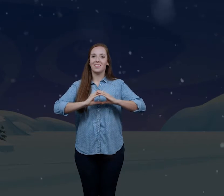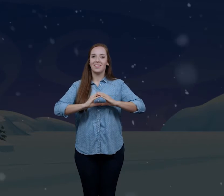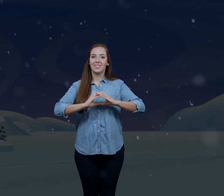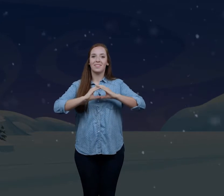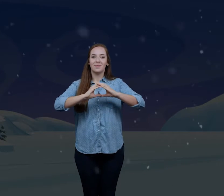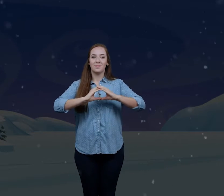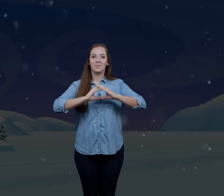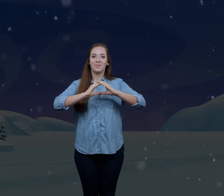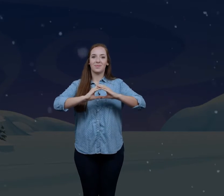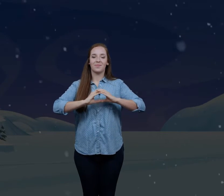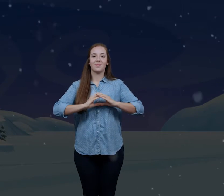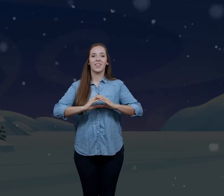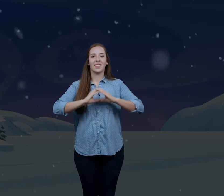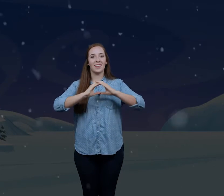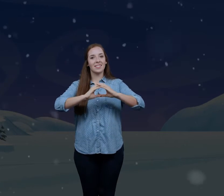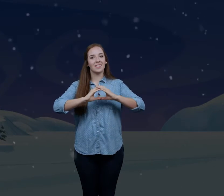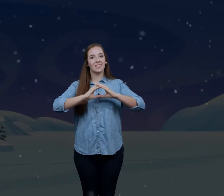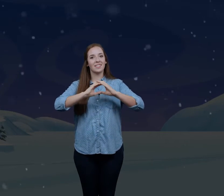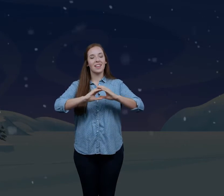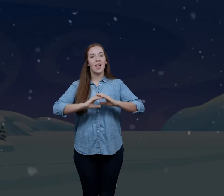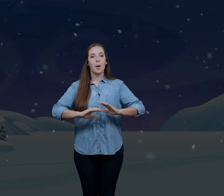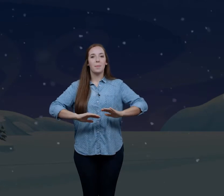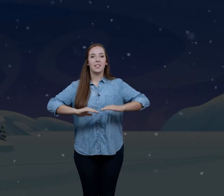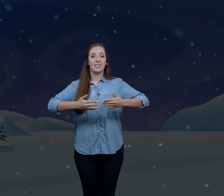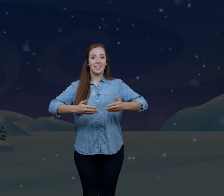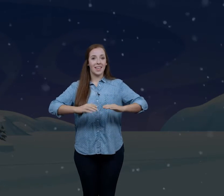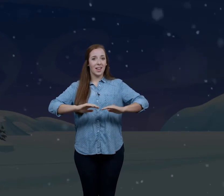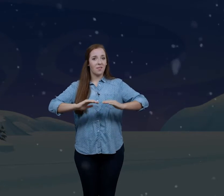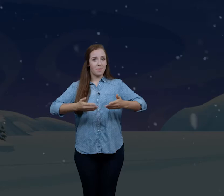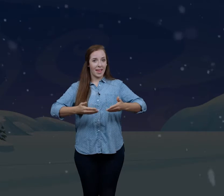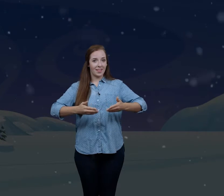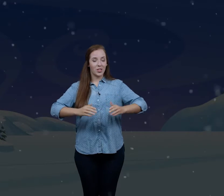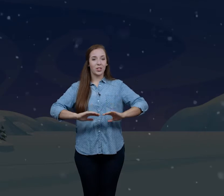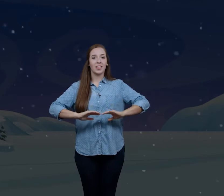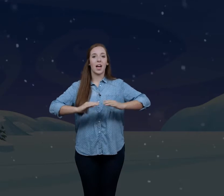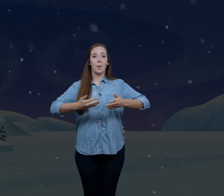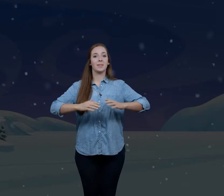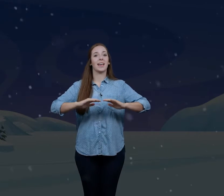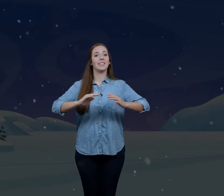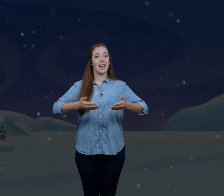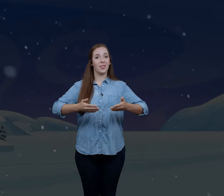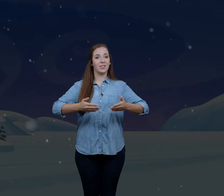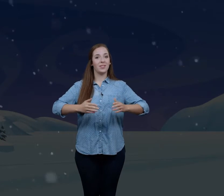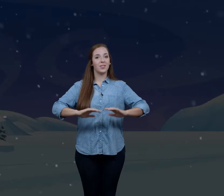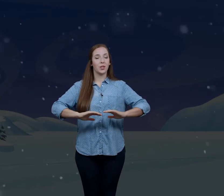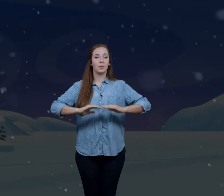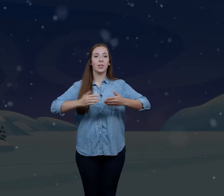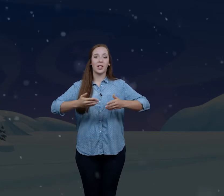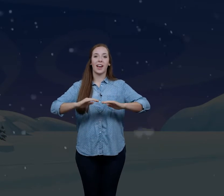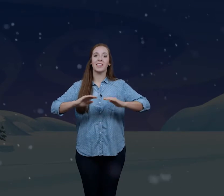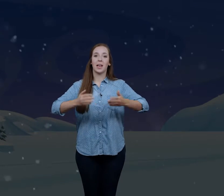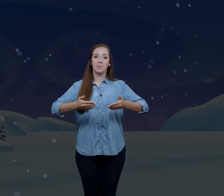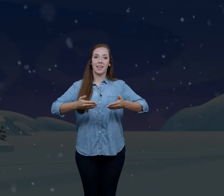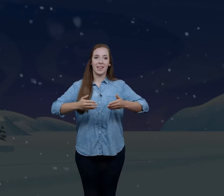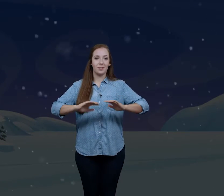like this. But the sin of man turned it upside down. So you're turning your hands upside down.